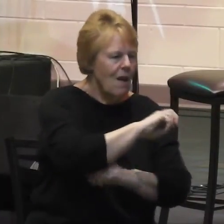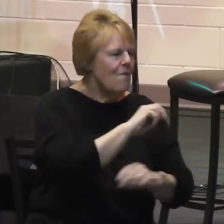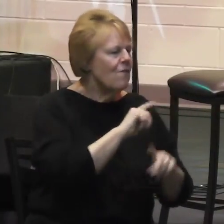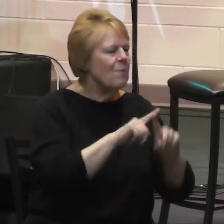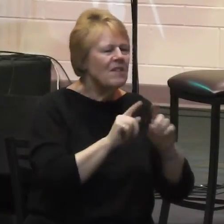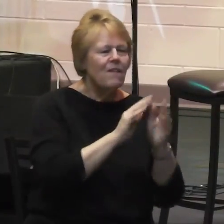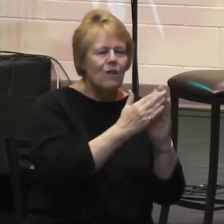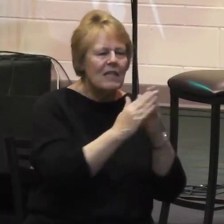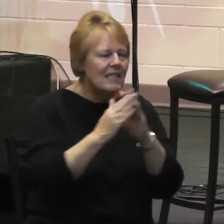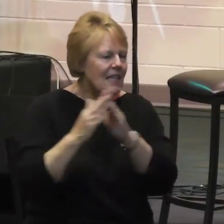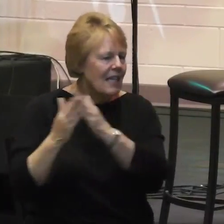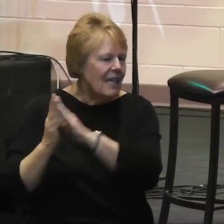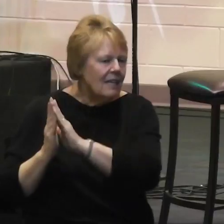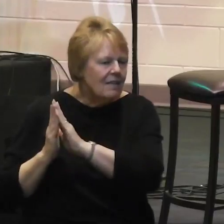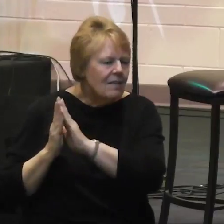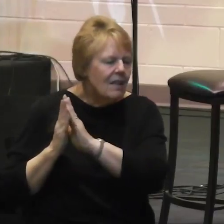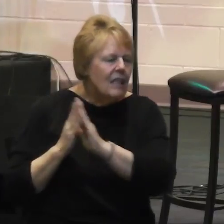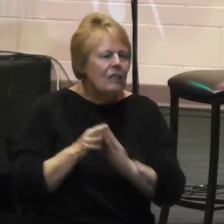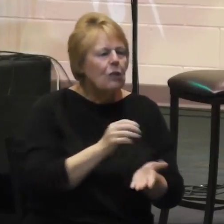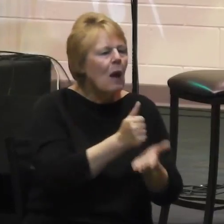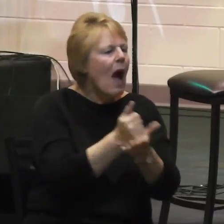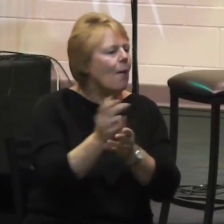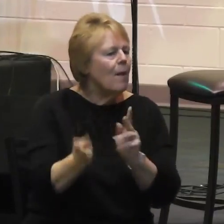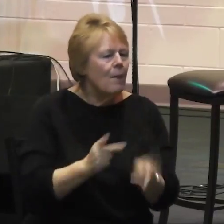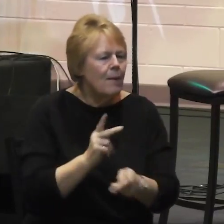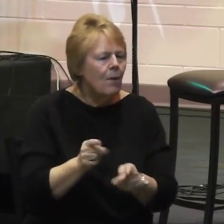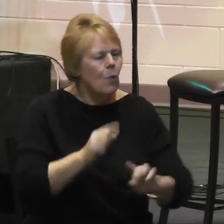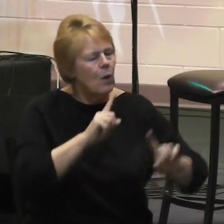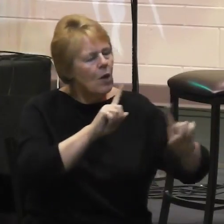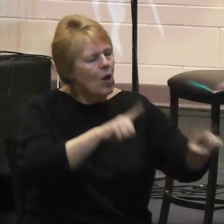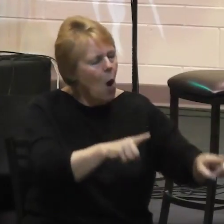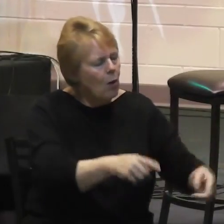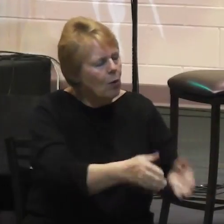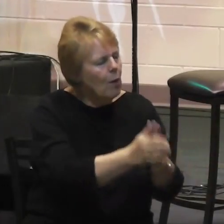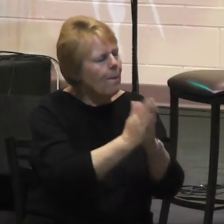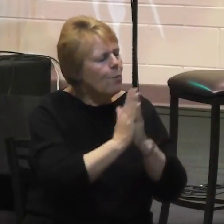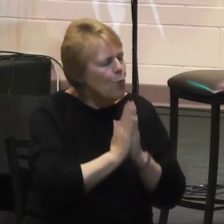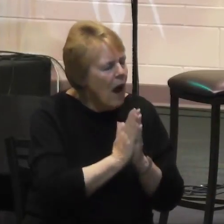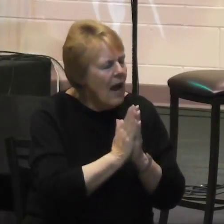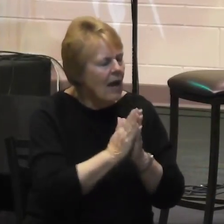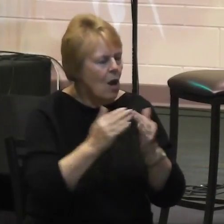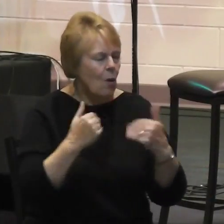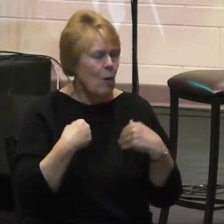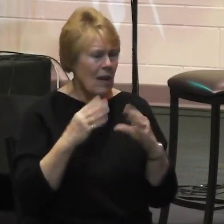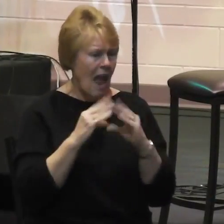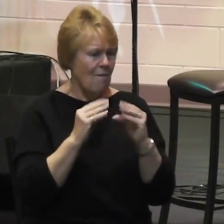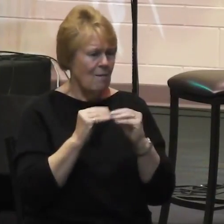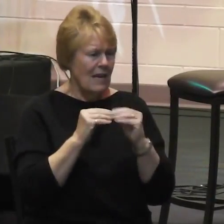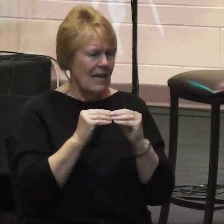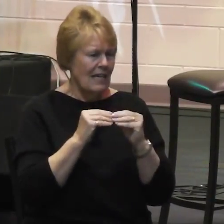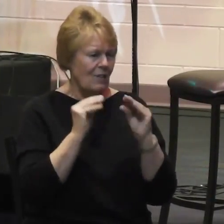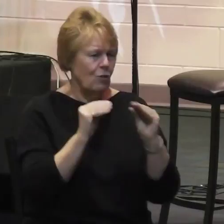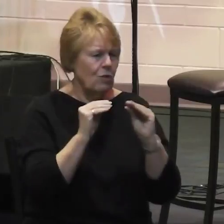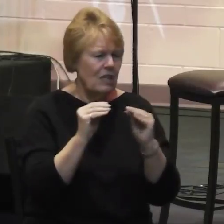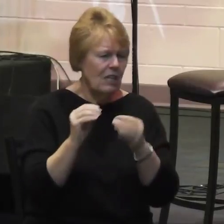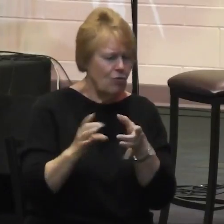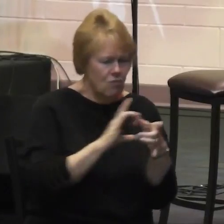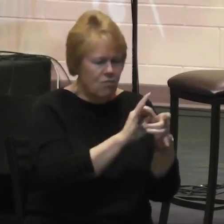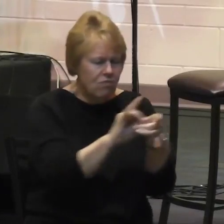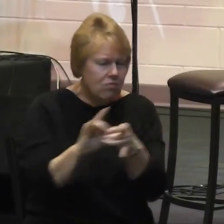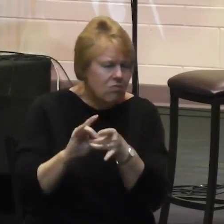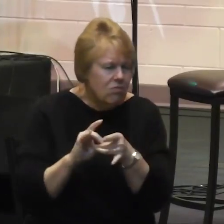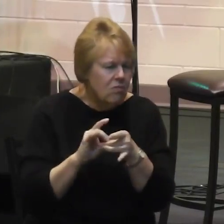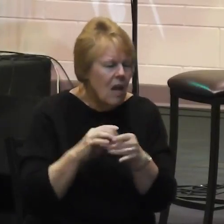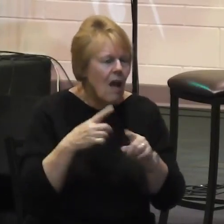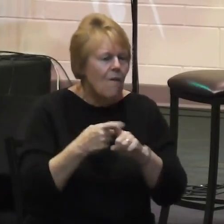city of Mombasa, and hold prayers and reconciliation meetings in each of those cities all the way to Nairobi